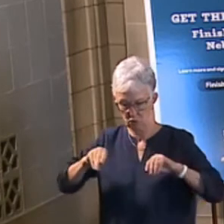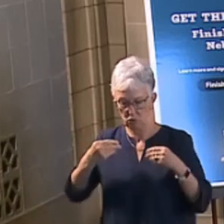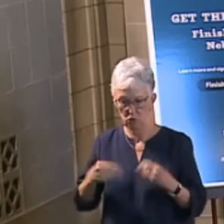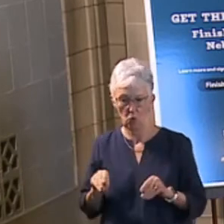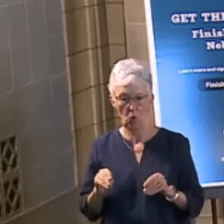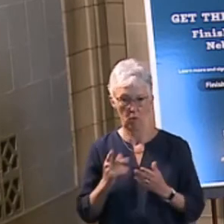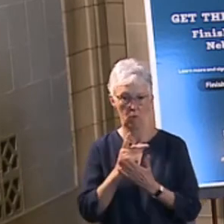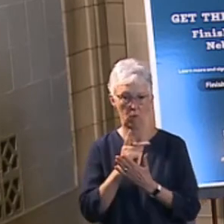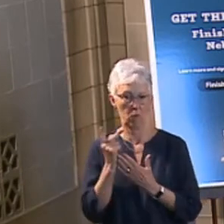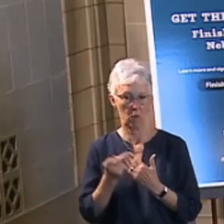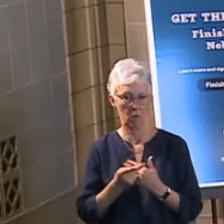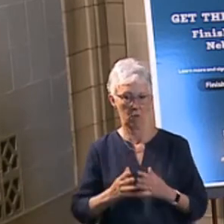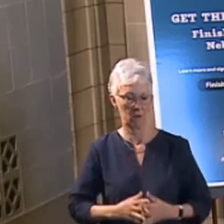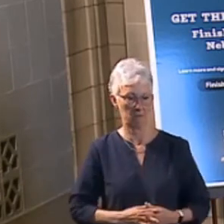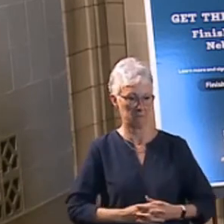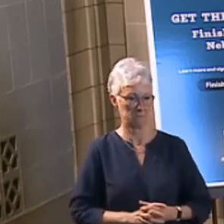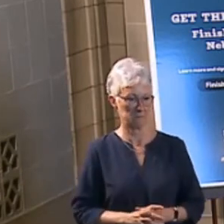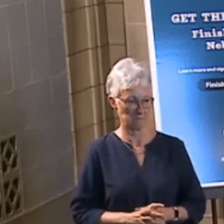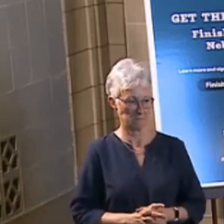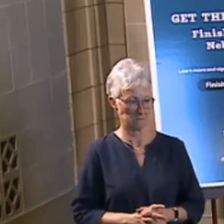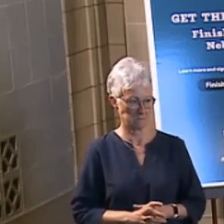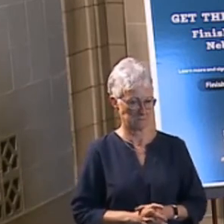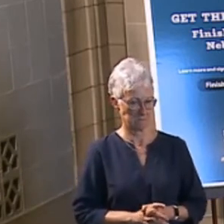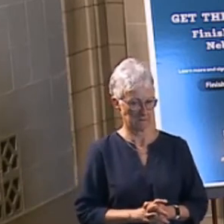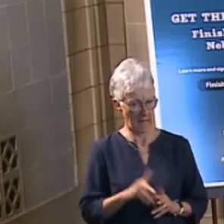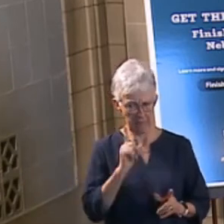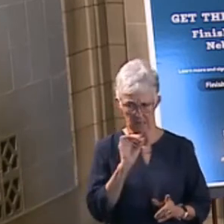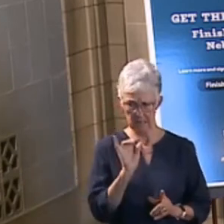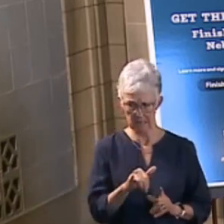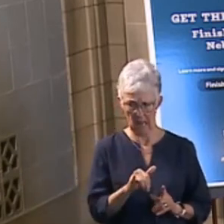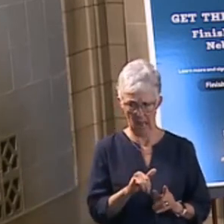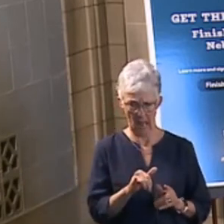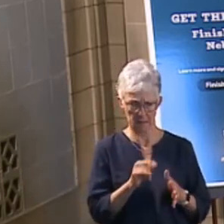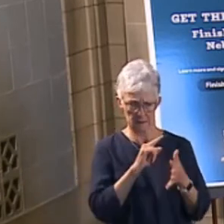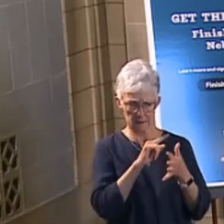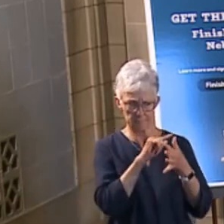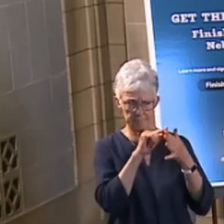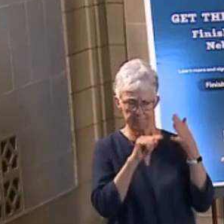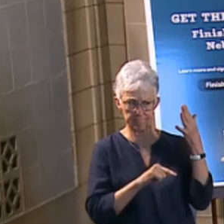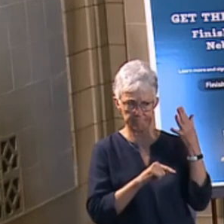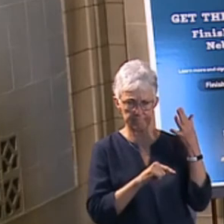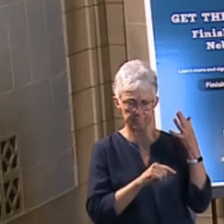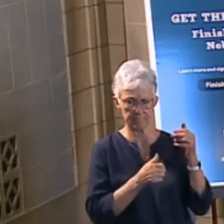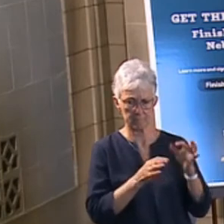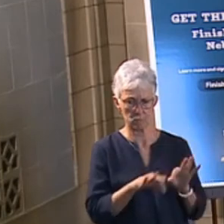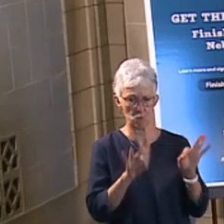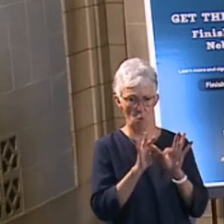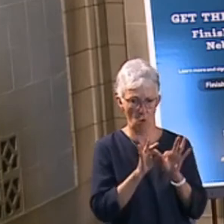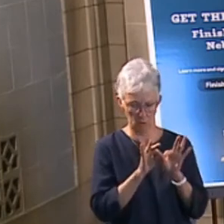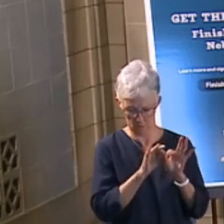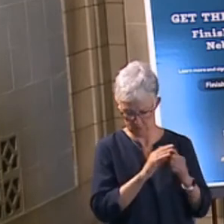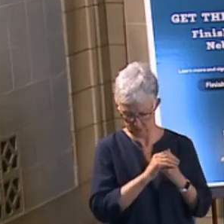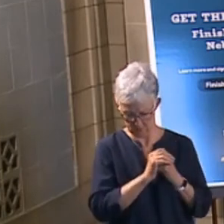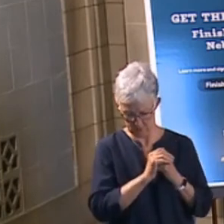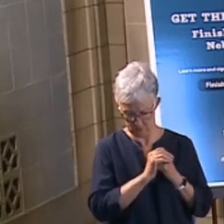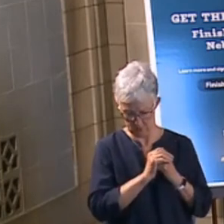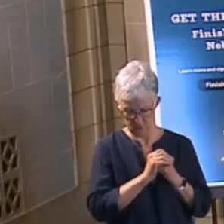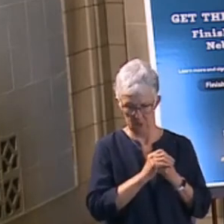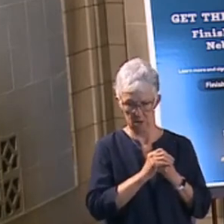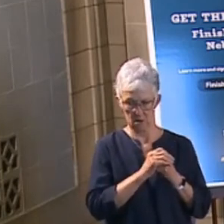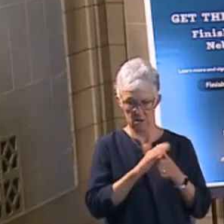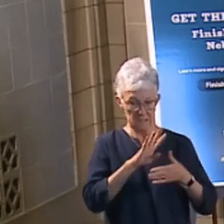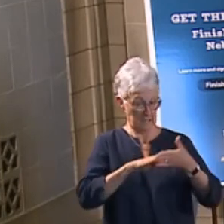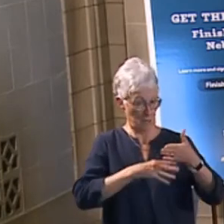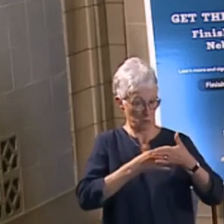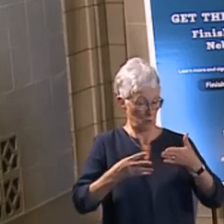see. What else do we want to hit upon? I think those are the things that we wanted to hit. Again, I mentioned the upcoming schedule. Saturday,